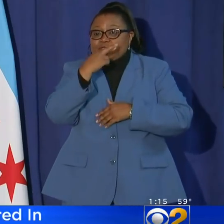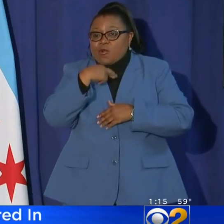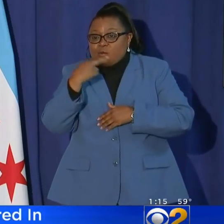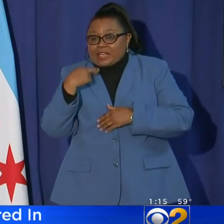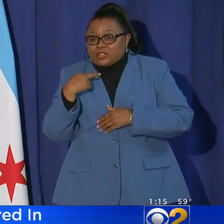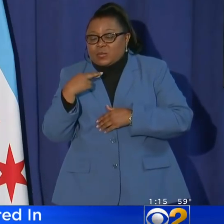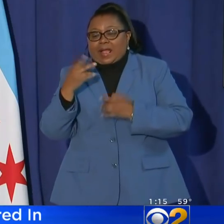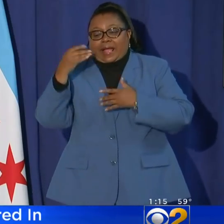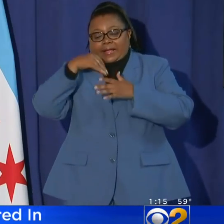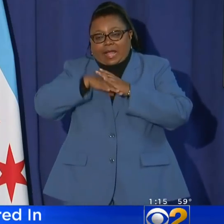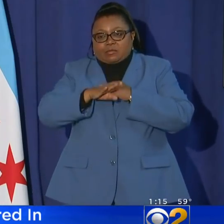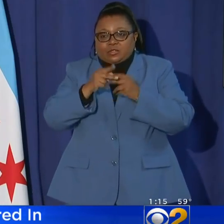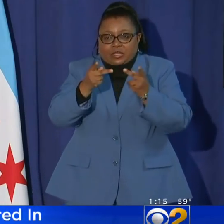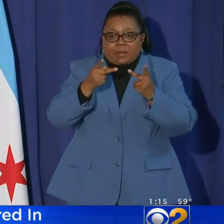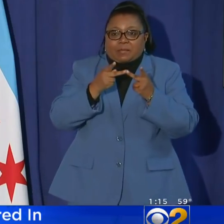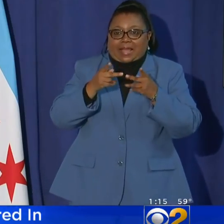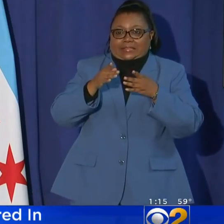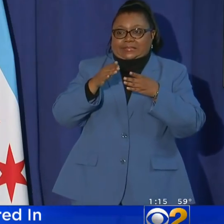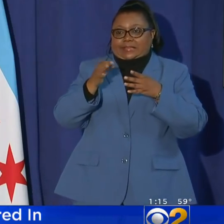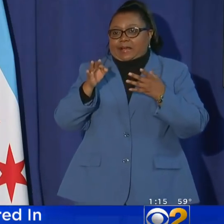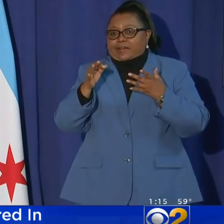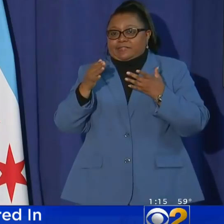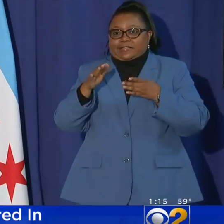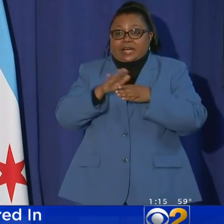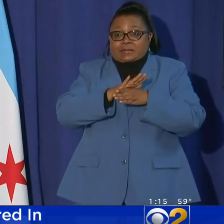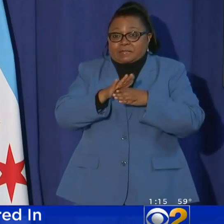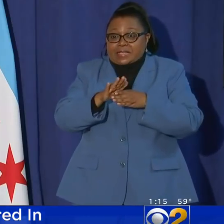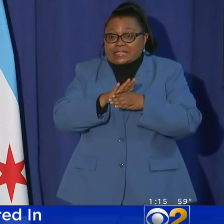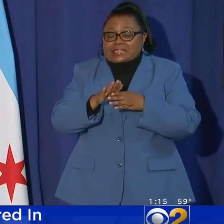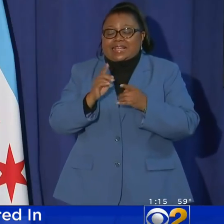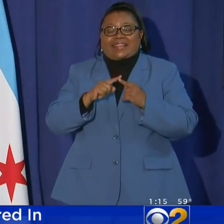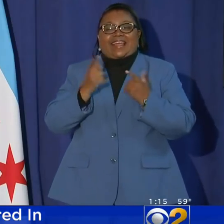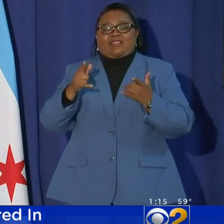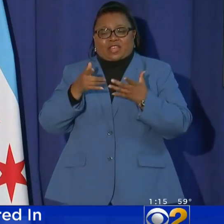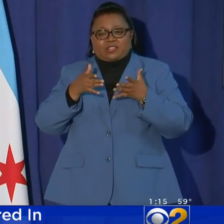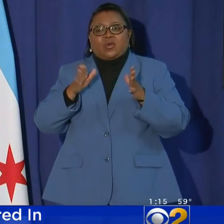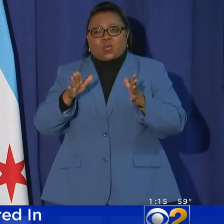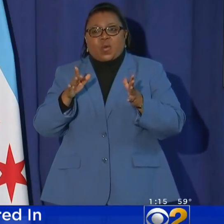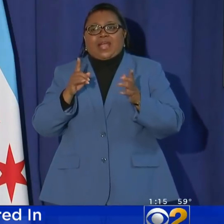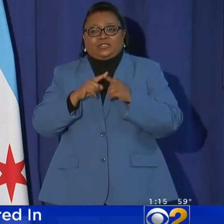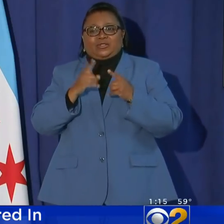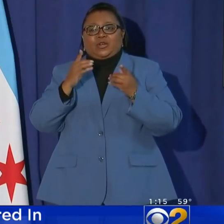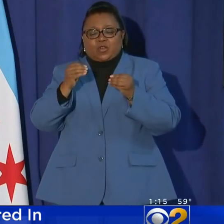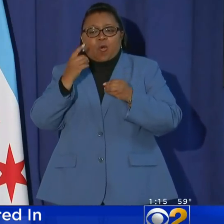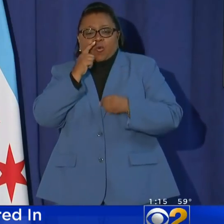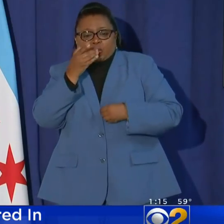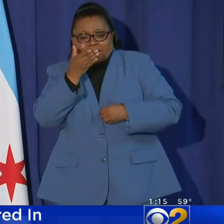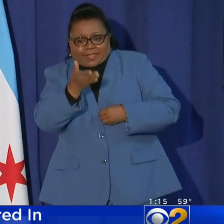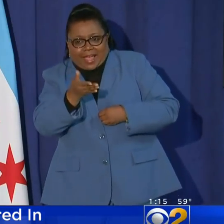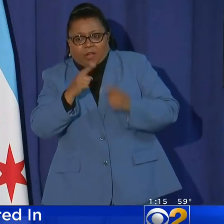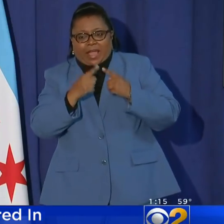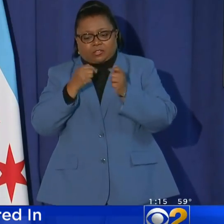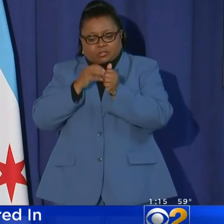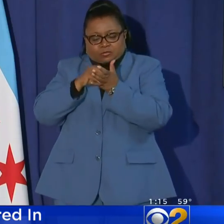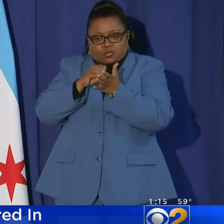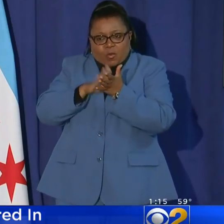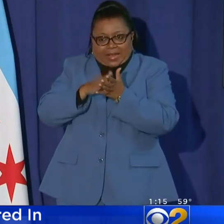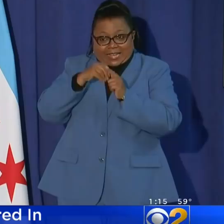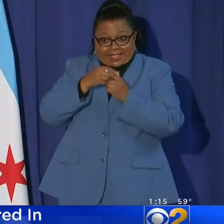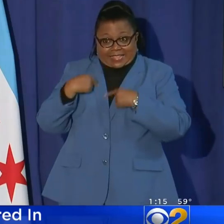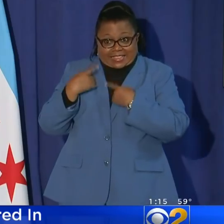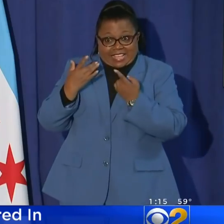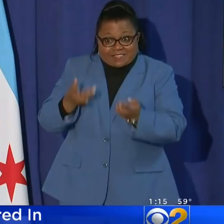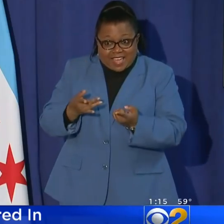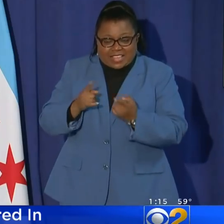restaurant, come into your place of business, that there is a way to know who is there and to track them in the